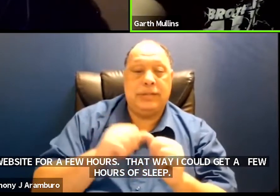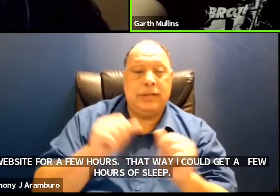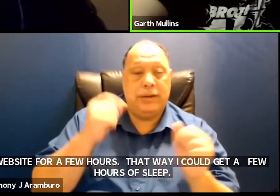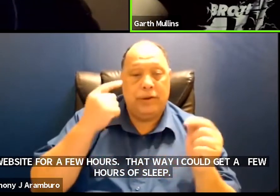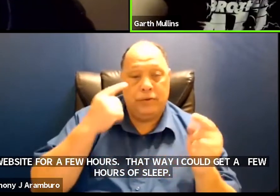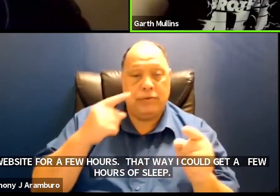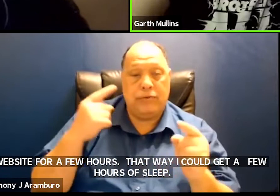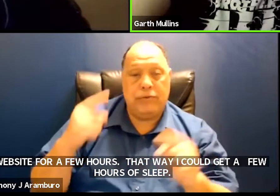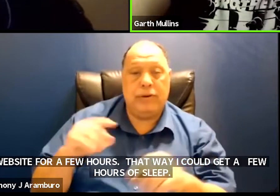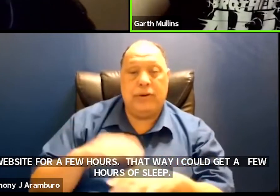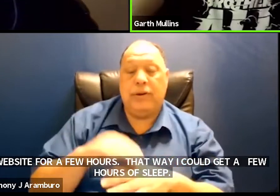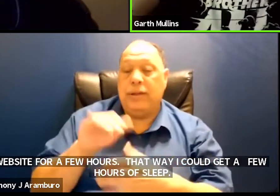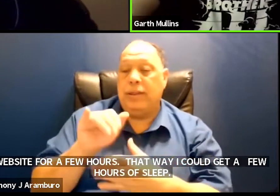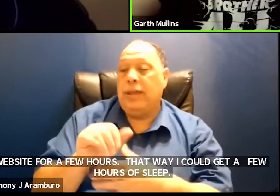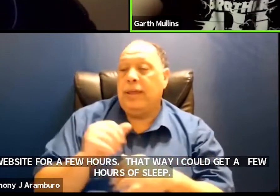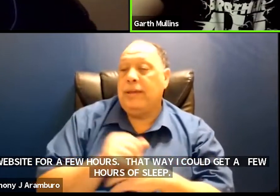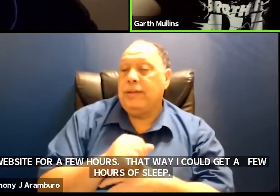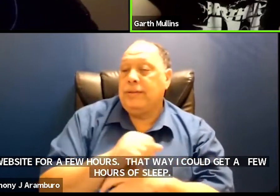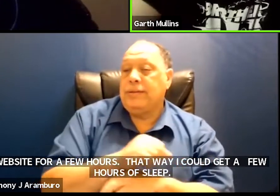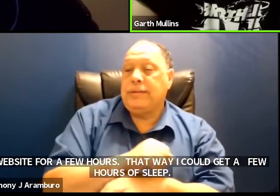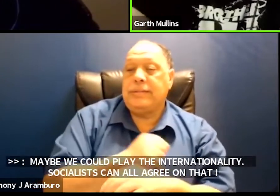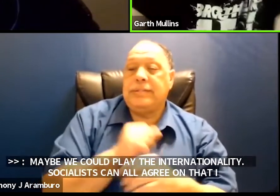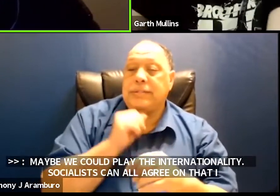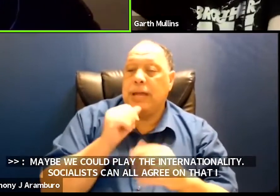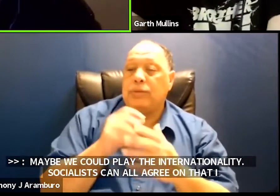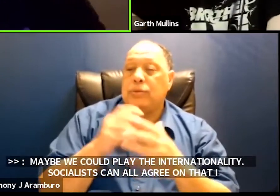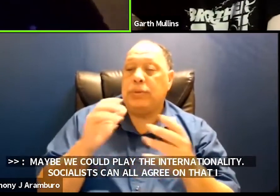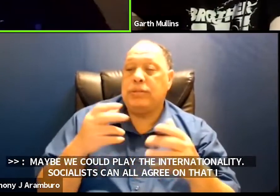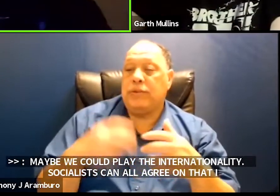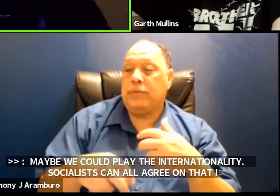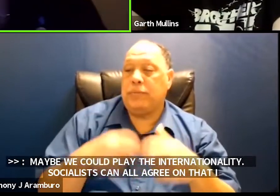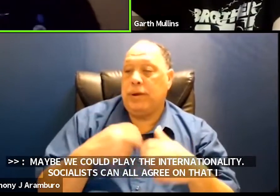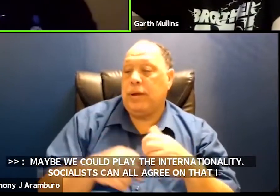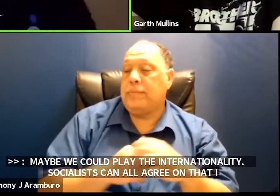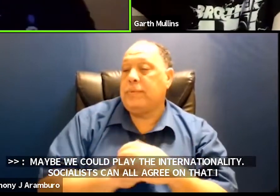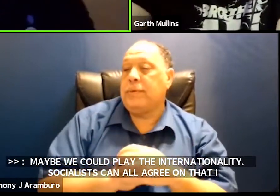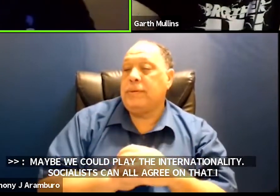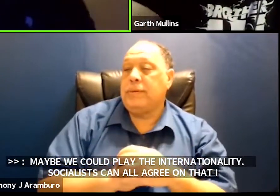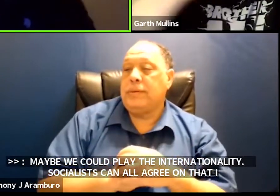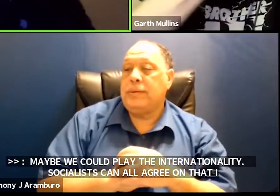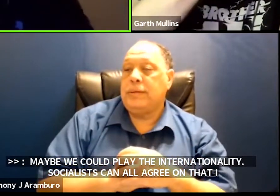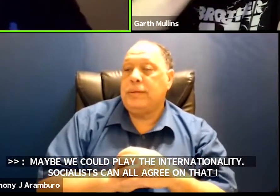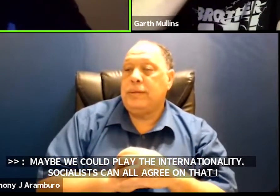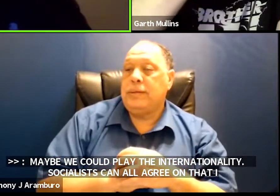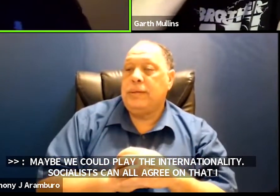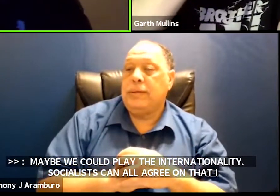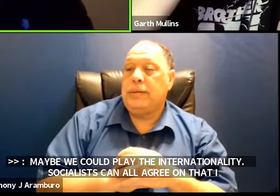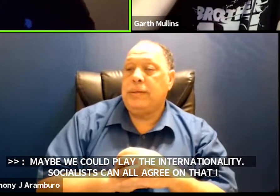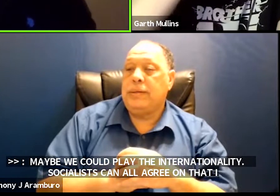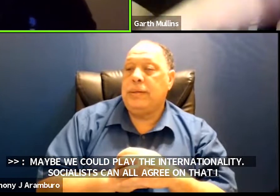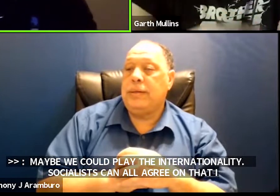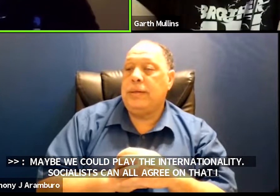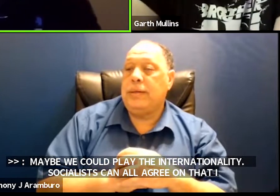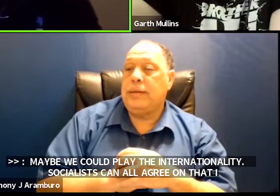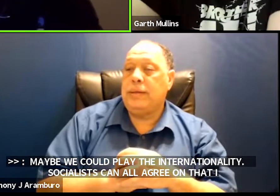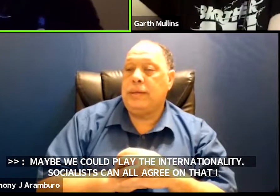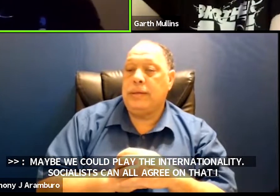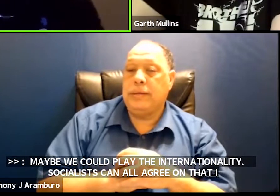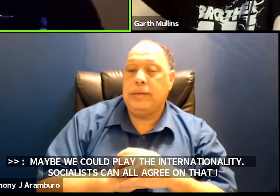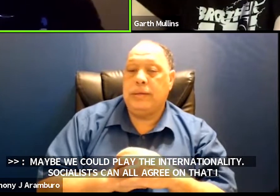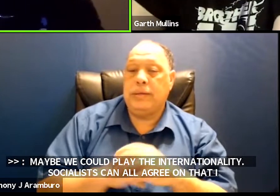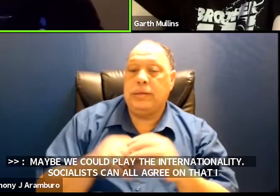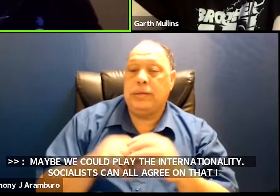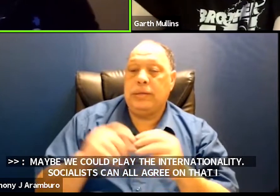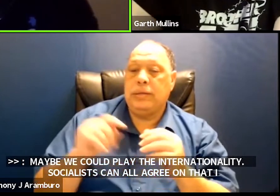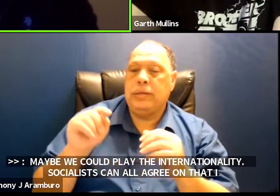you know it's not it's not too much of a problem uh yes oh um she brought up troy was